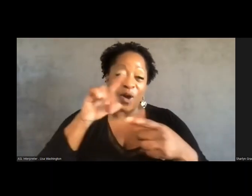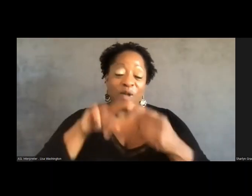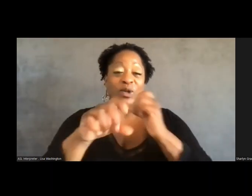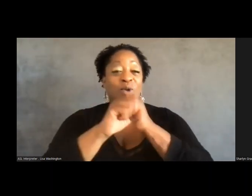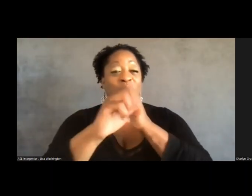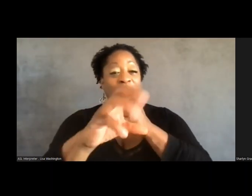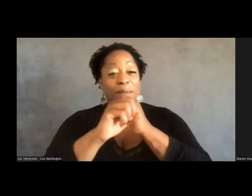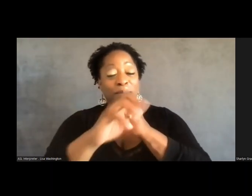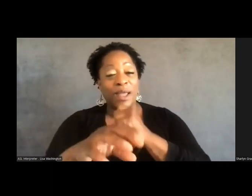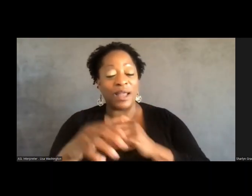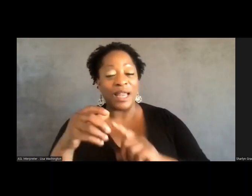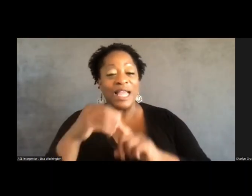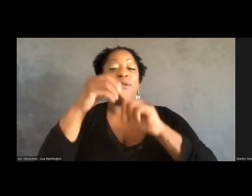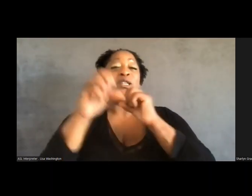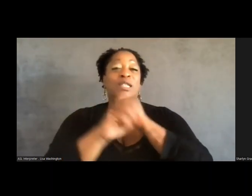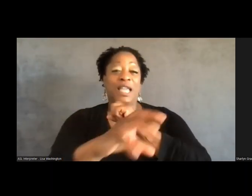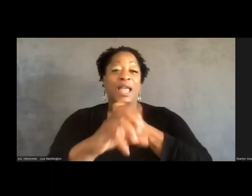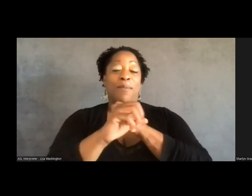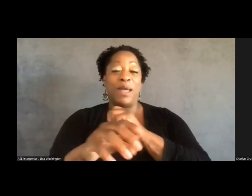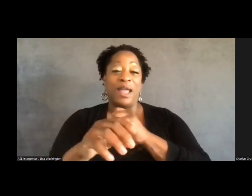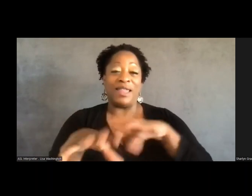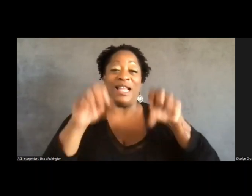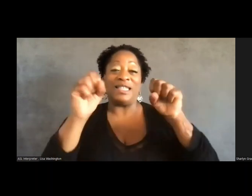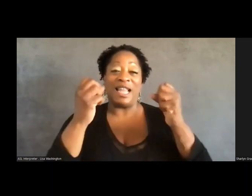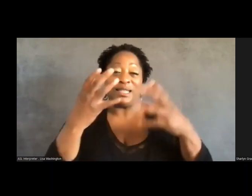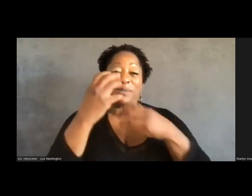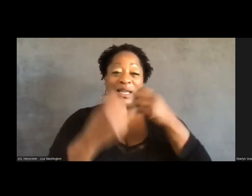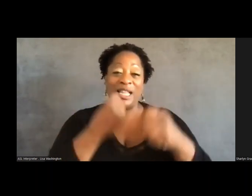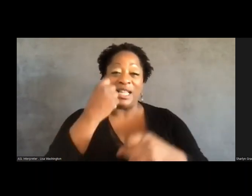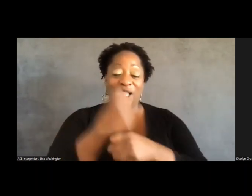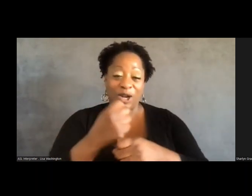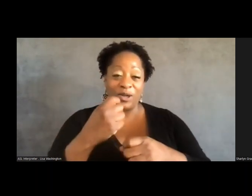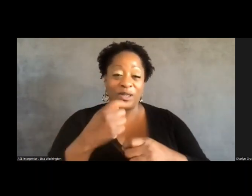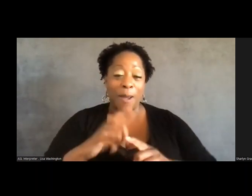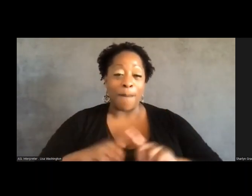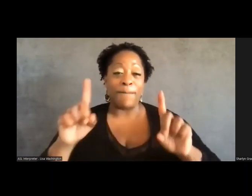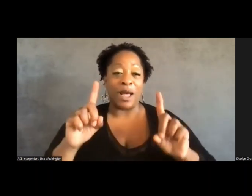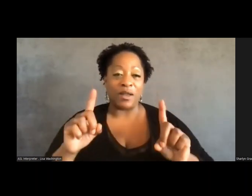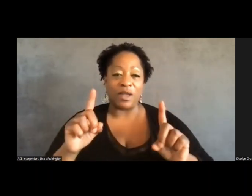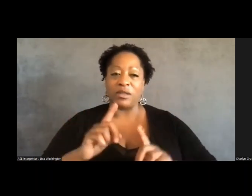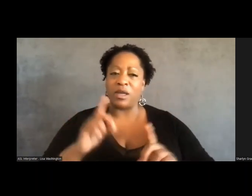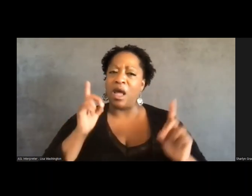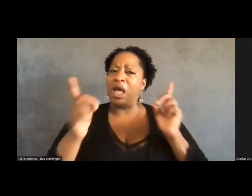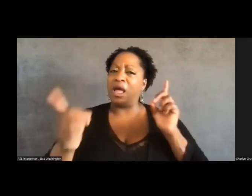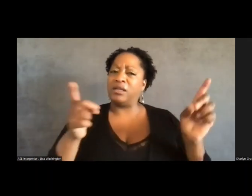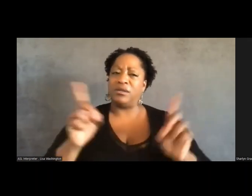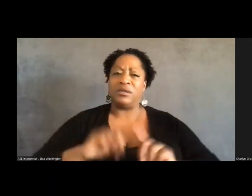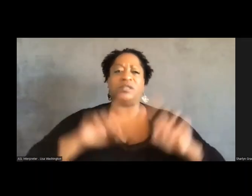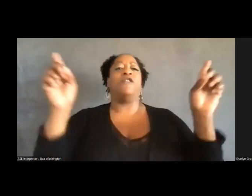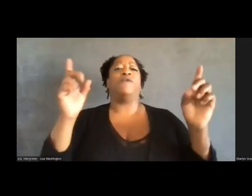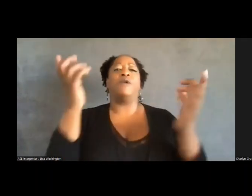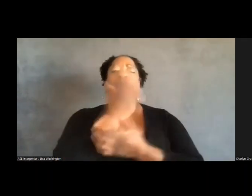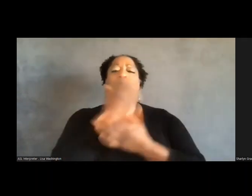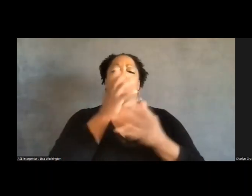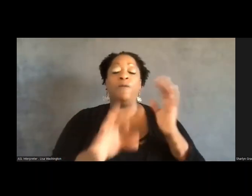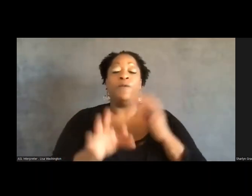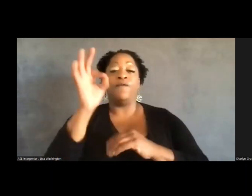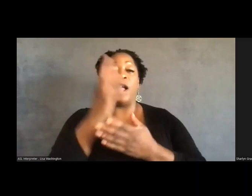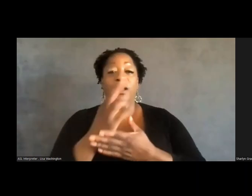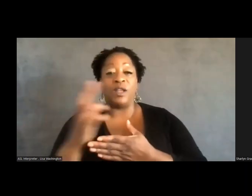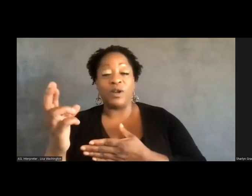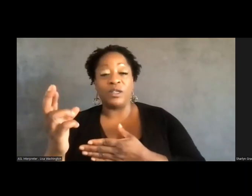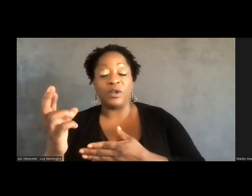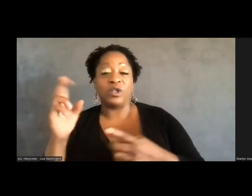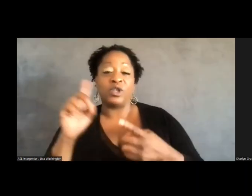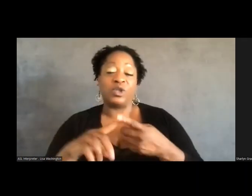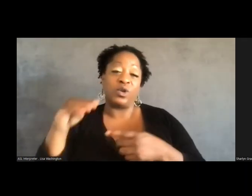campaigns that take years, but that there's a huge difference between, uh, finding resources to pay